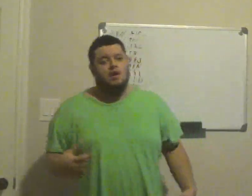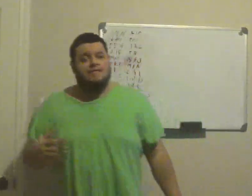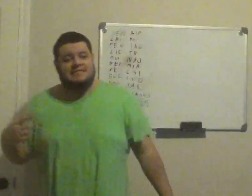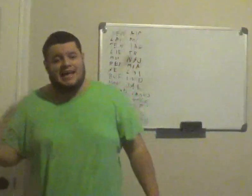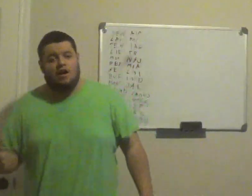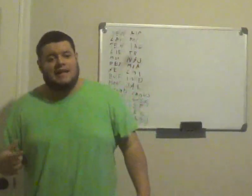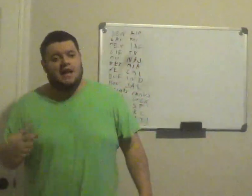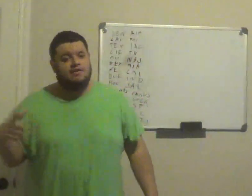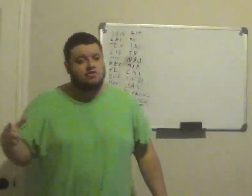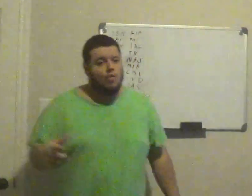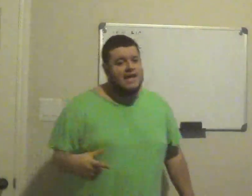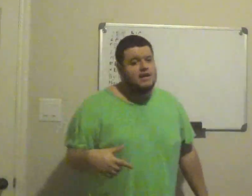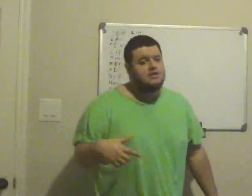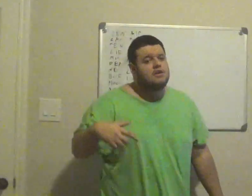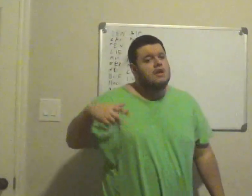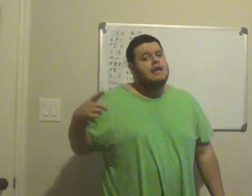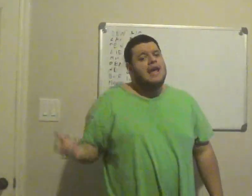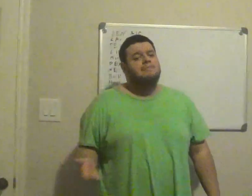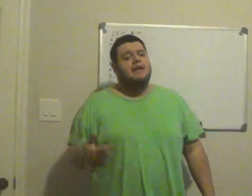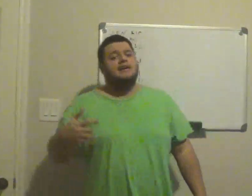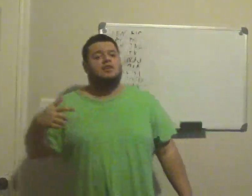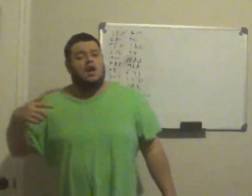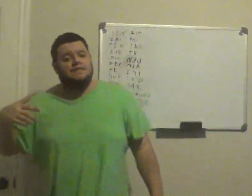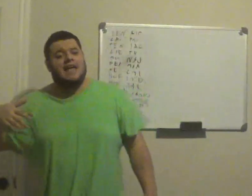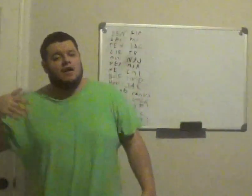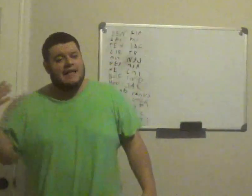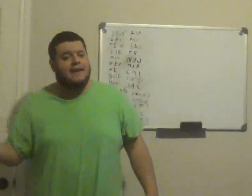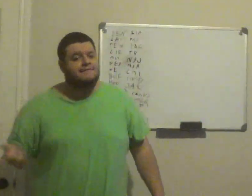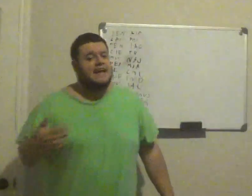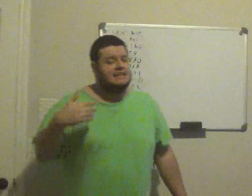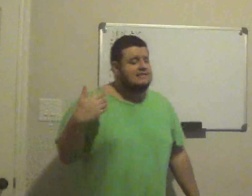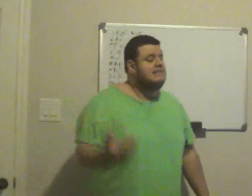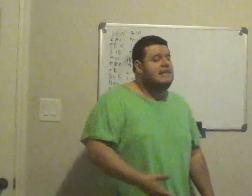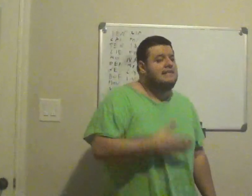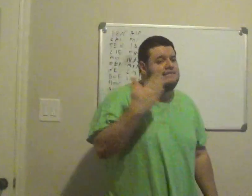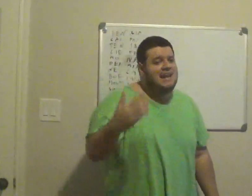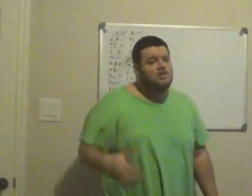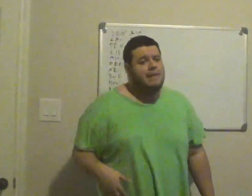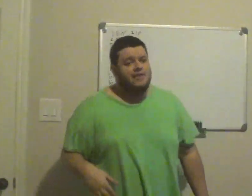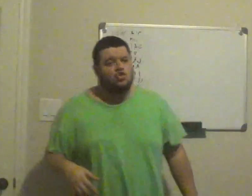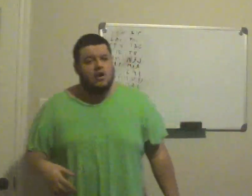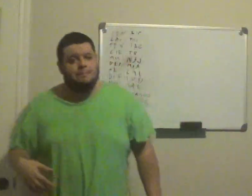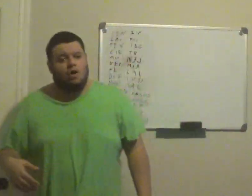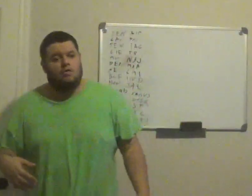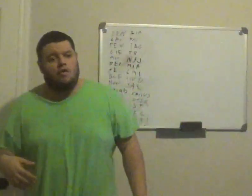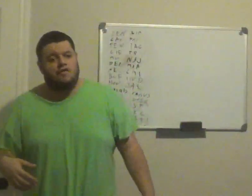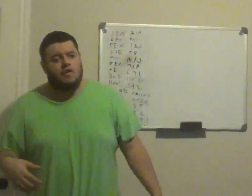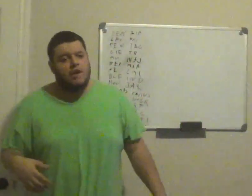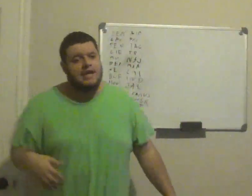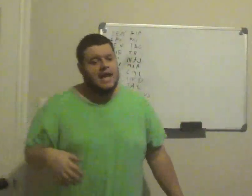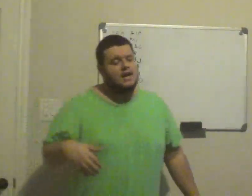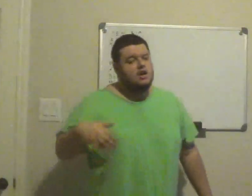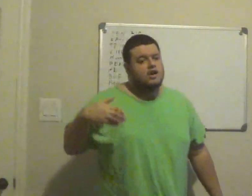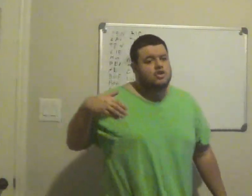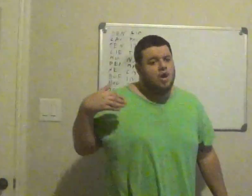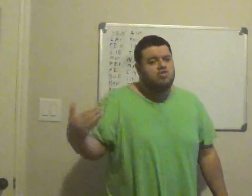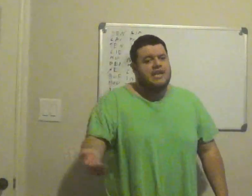you know, if it's Carolina versus the Raiders, it's because a lot of Carolina fans, decided to make the trip, over the weekend, to go see